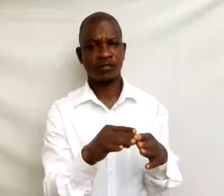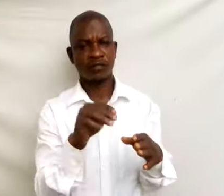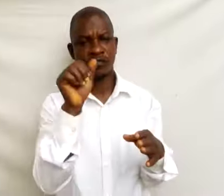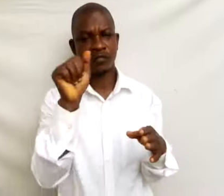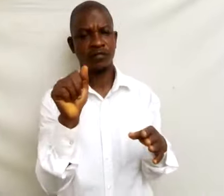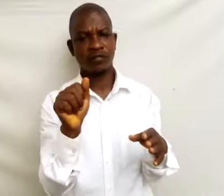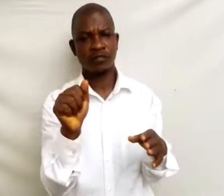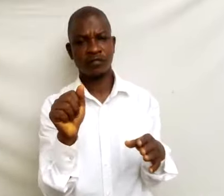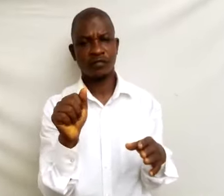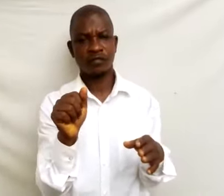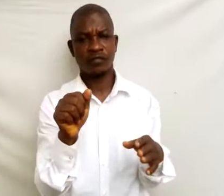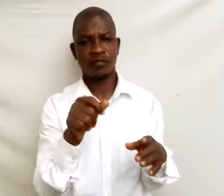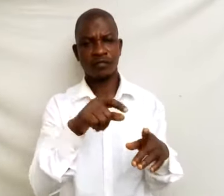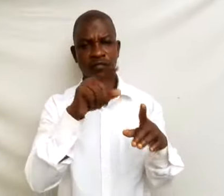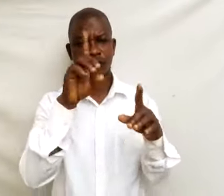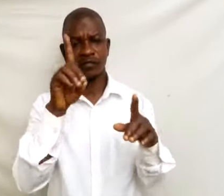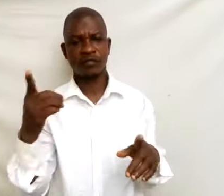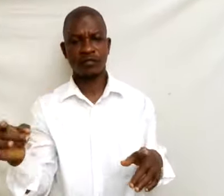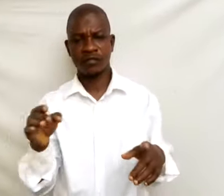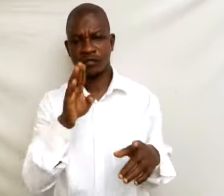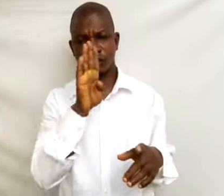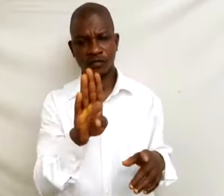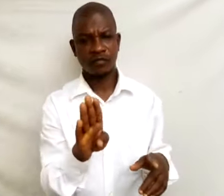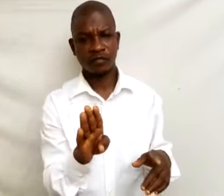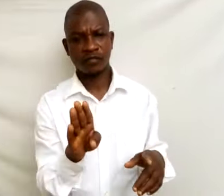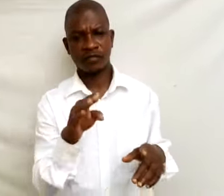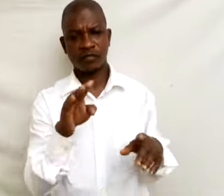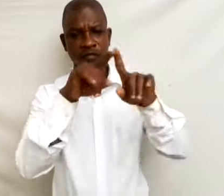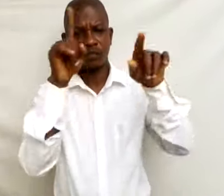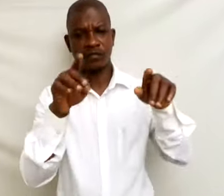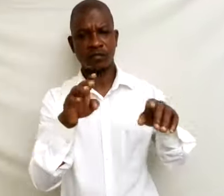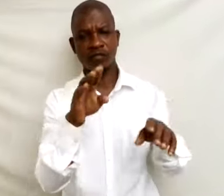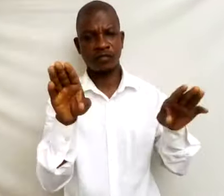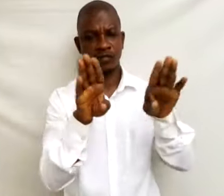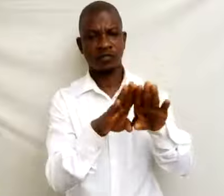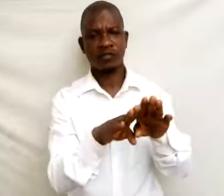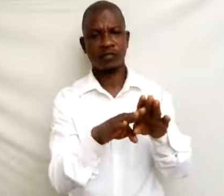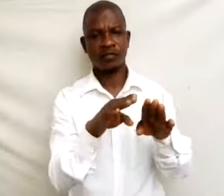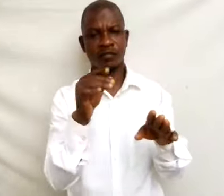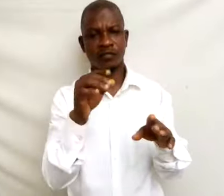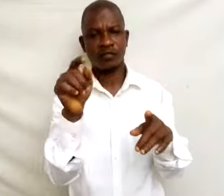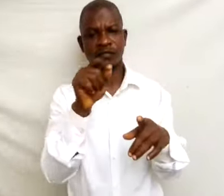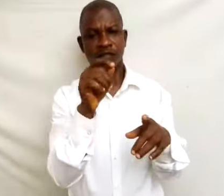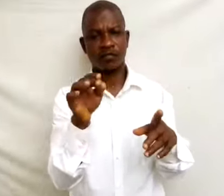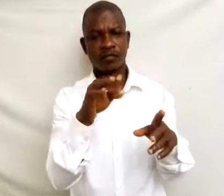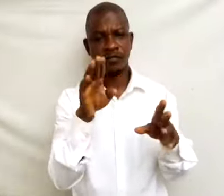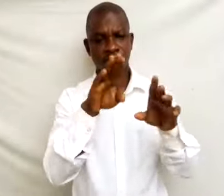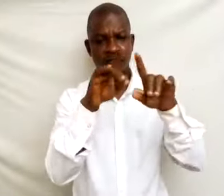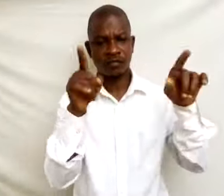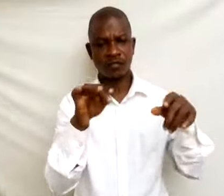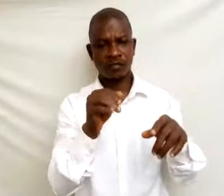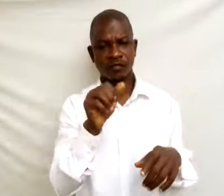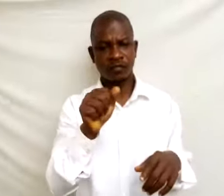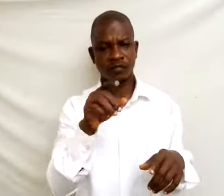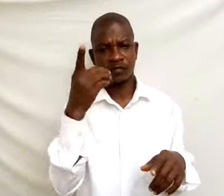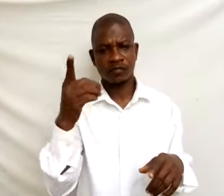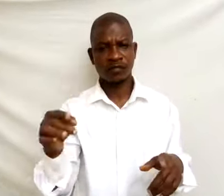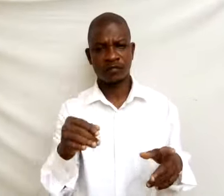delta, B, bracket, closed, star, bracket, open, A, delta, C, bracket, closed,